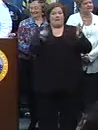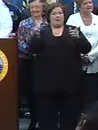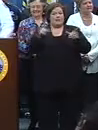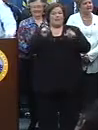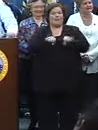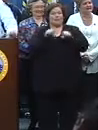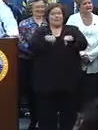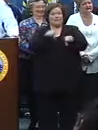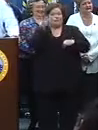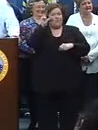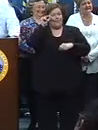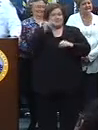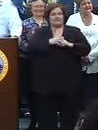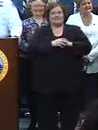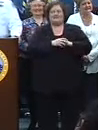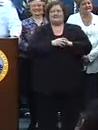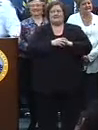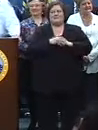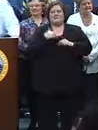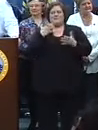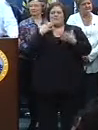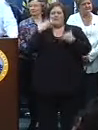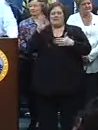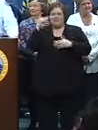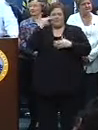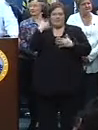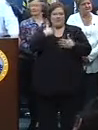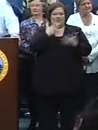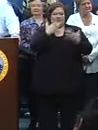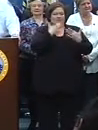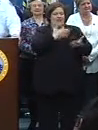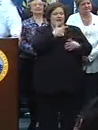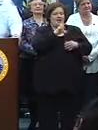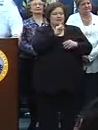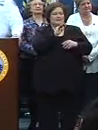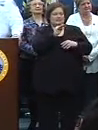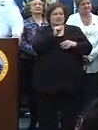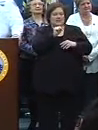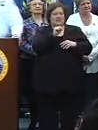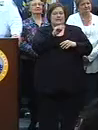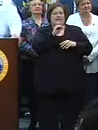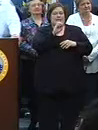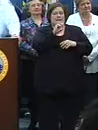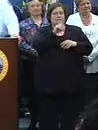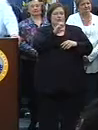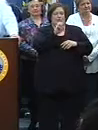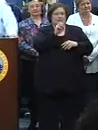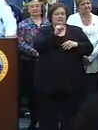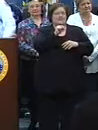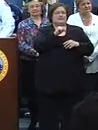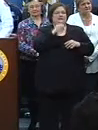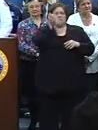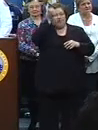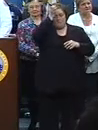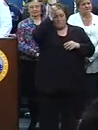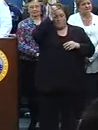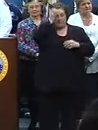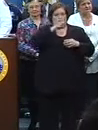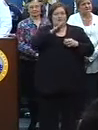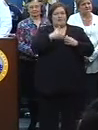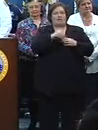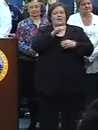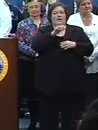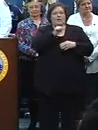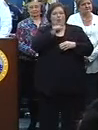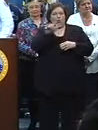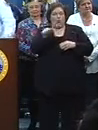ride a horse. So we want to thank the mayor. We want to thank Sheriff Guzman, Colonel Edmondson, Butch Browning, our state fire marshal, the alcohol and